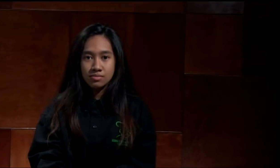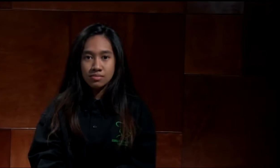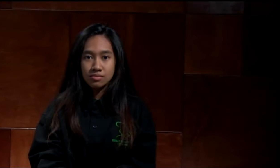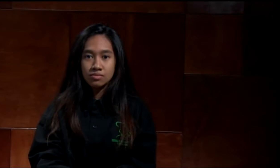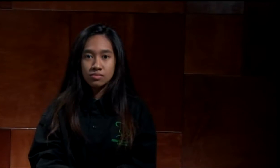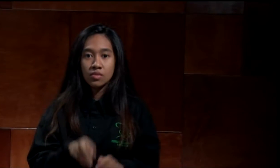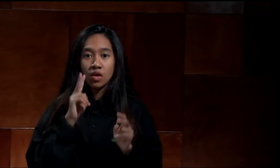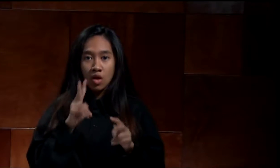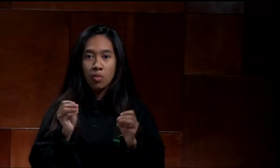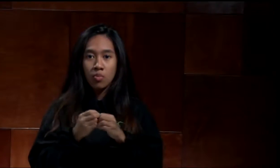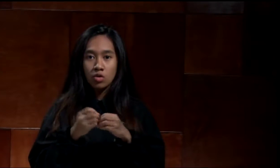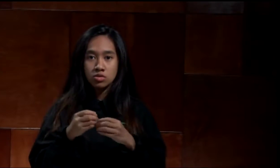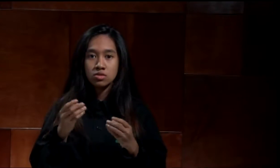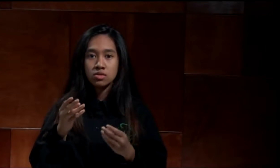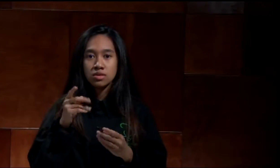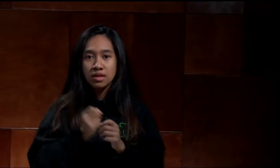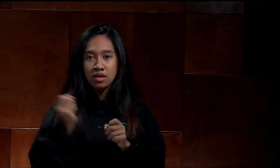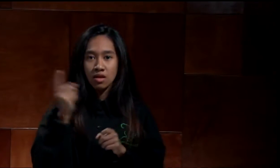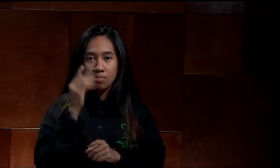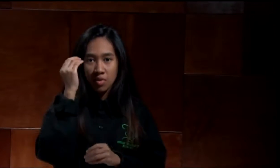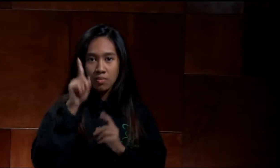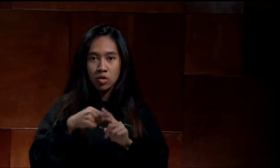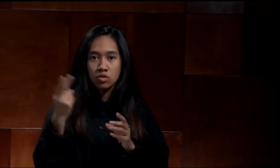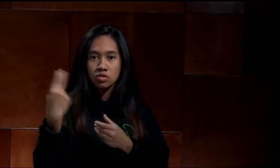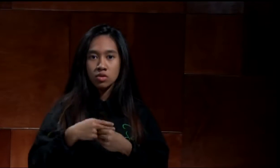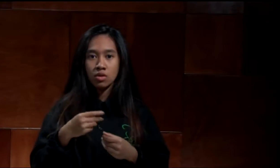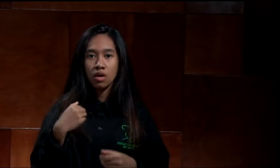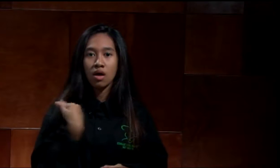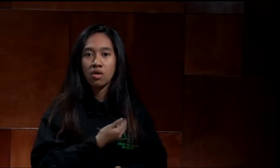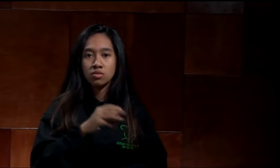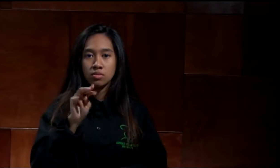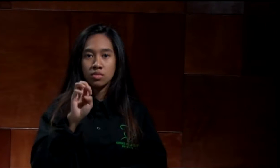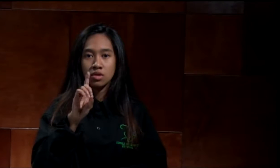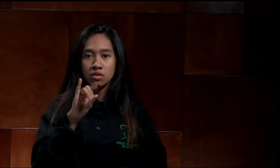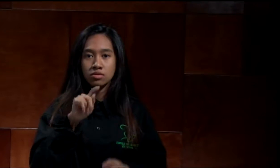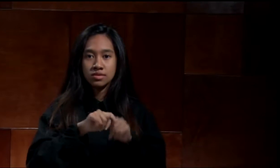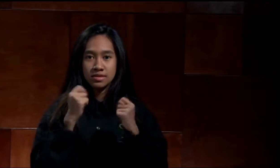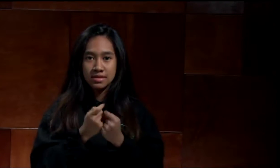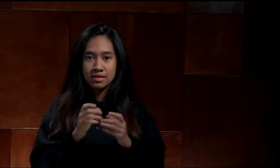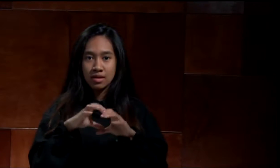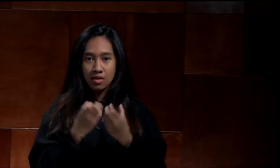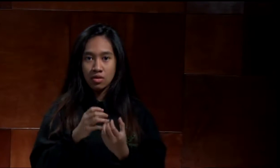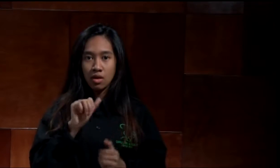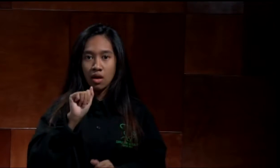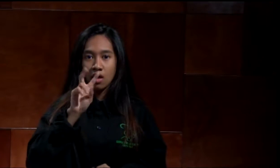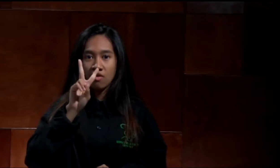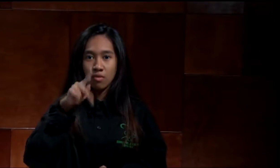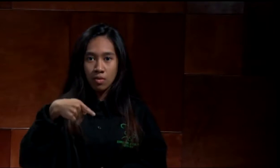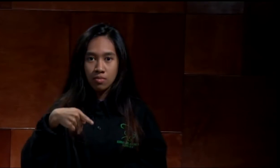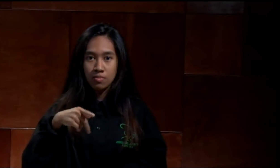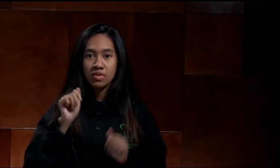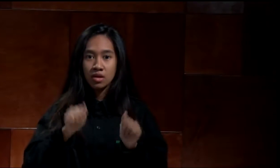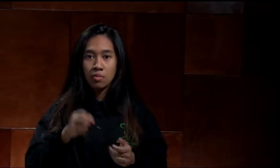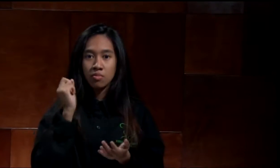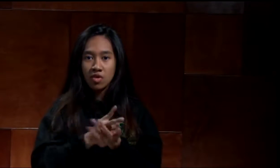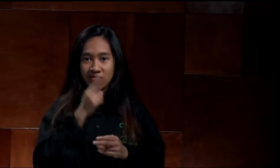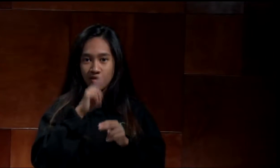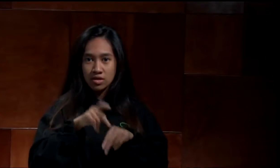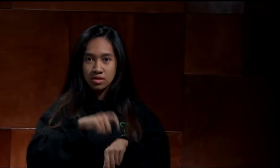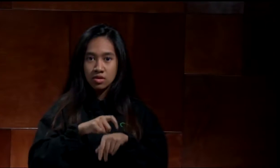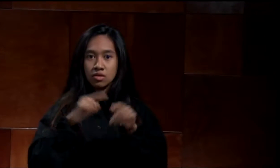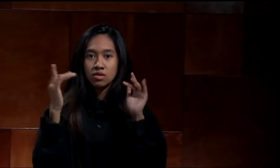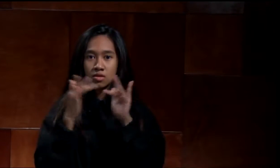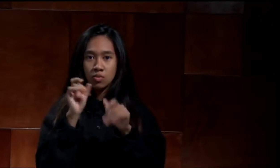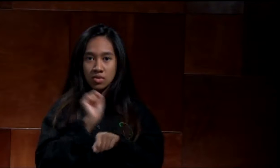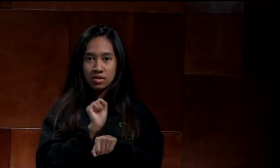Looking to do more? Be more next year. Think about joining our media team. Classes in audio-visual production can provide a fun time